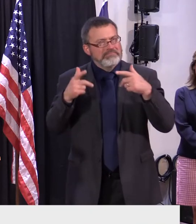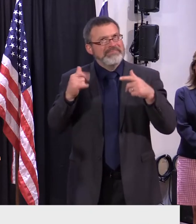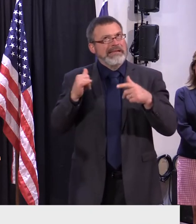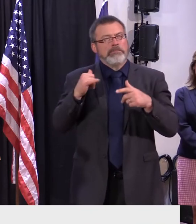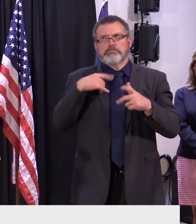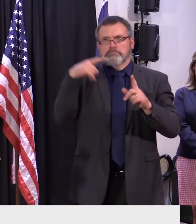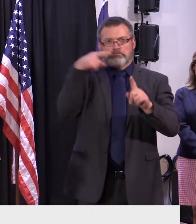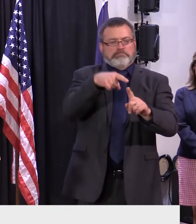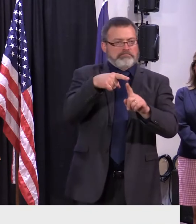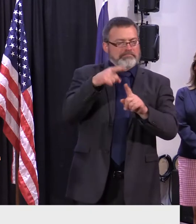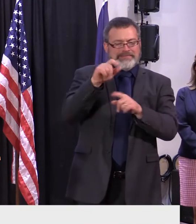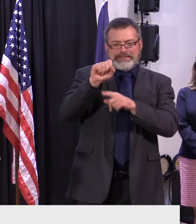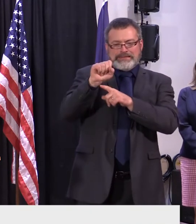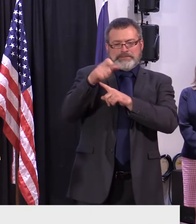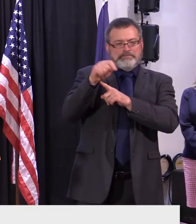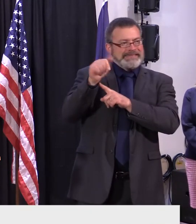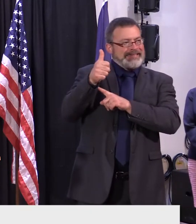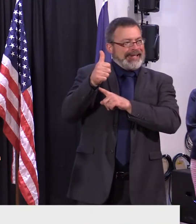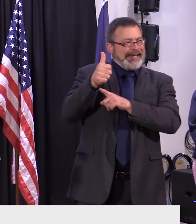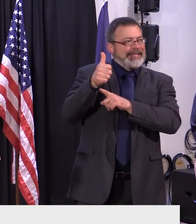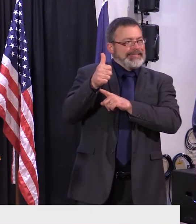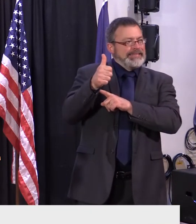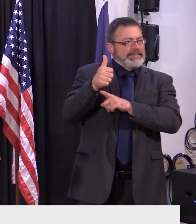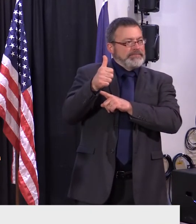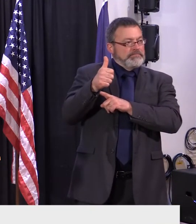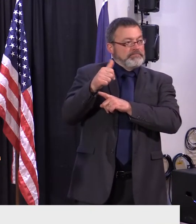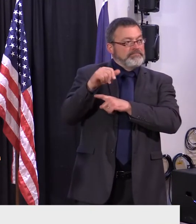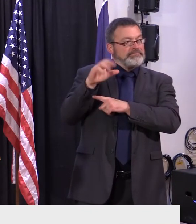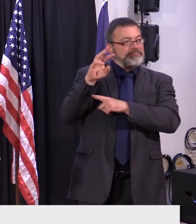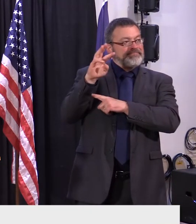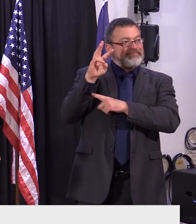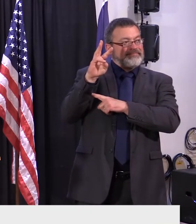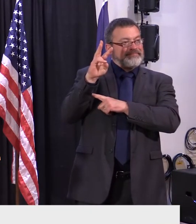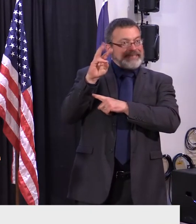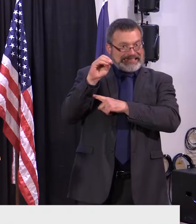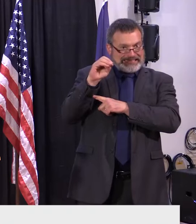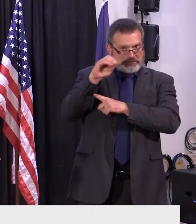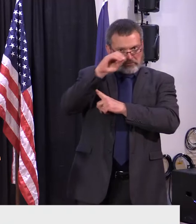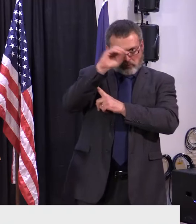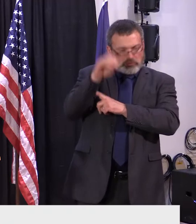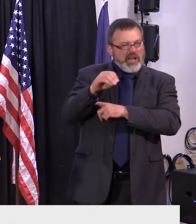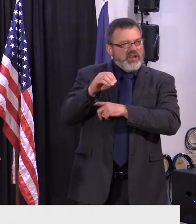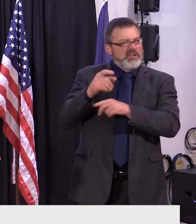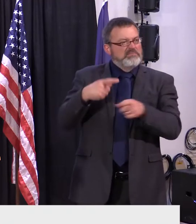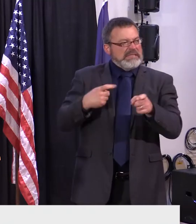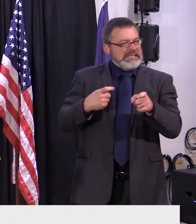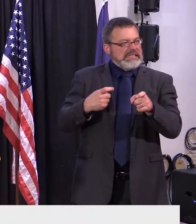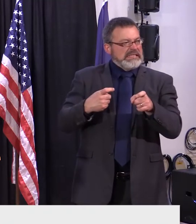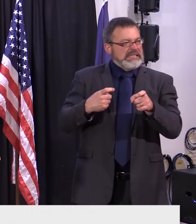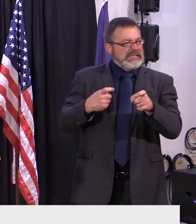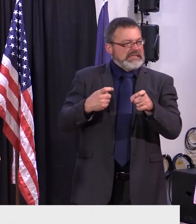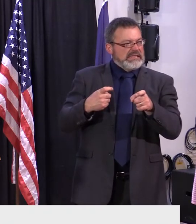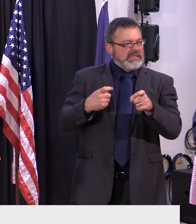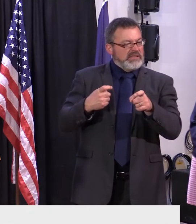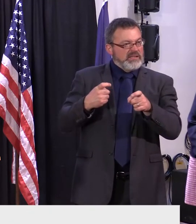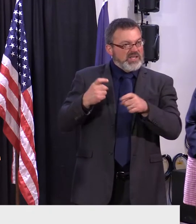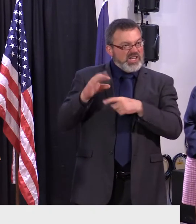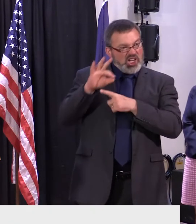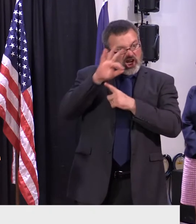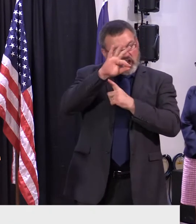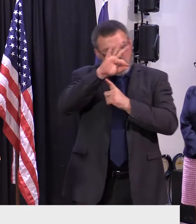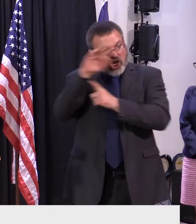60 of those who were violating the speed limit were going over 90 miles an hour um